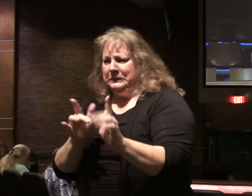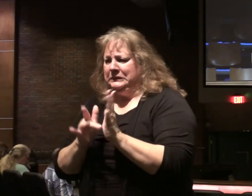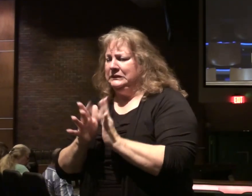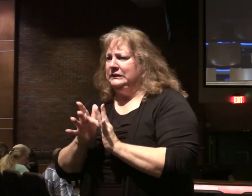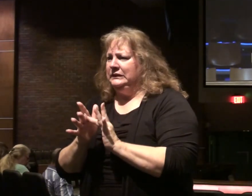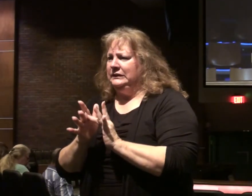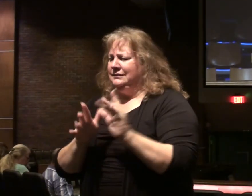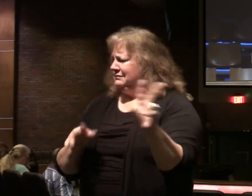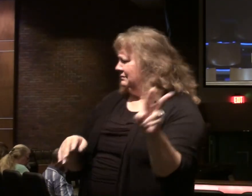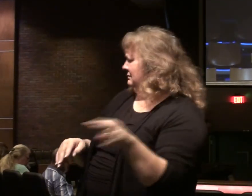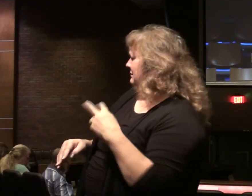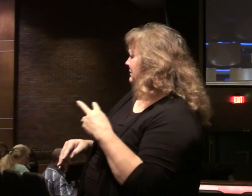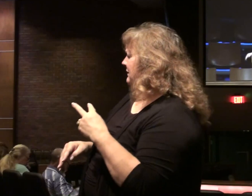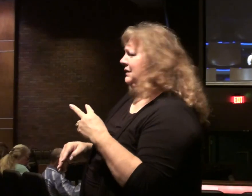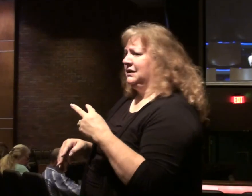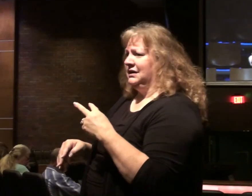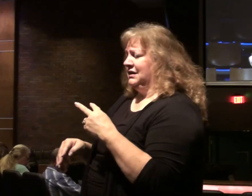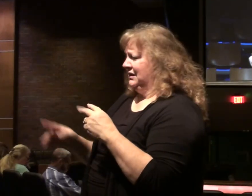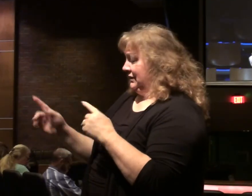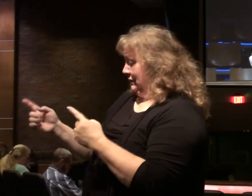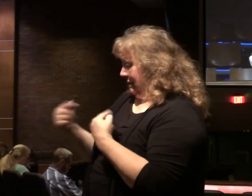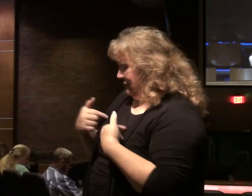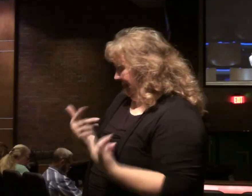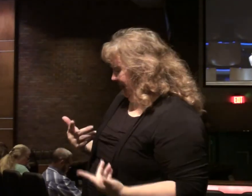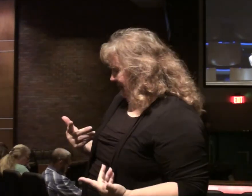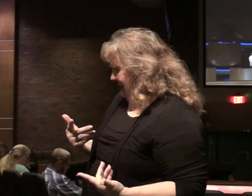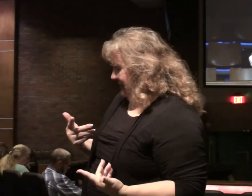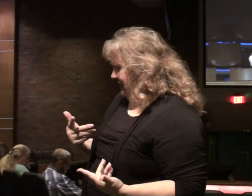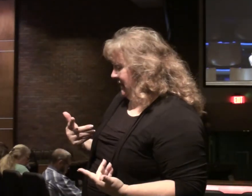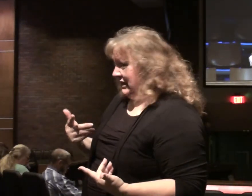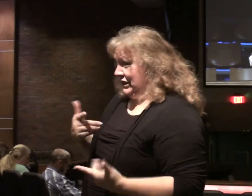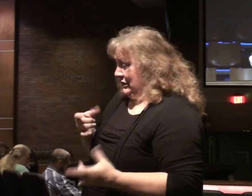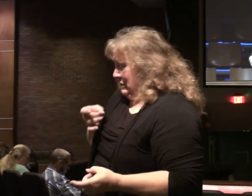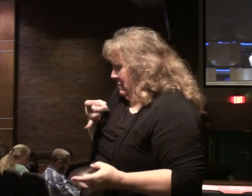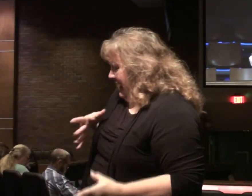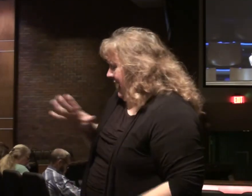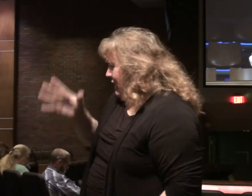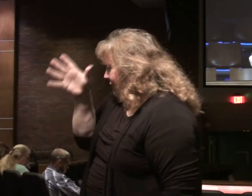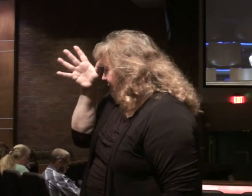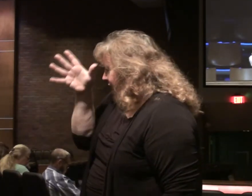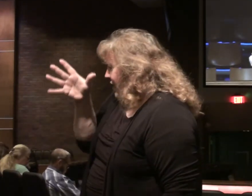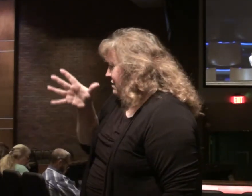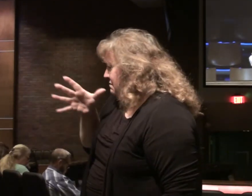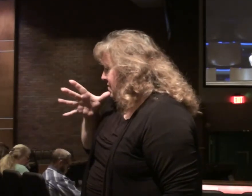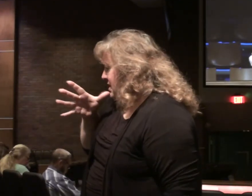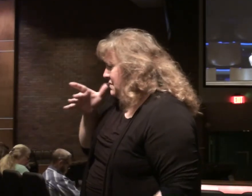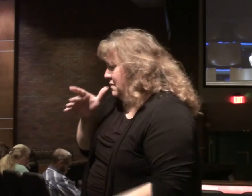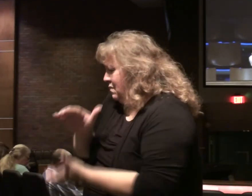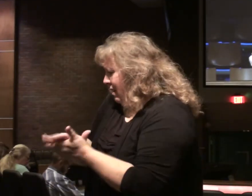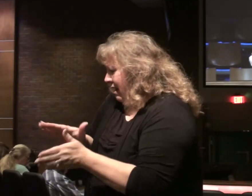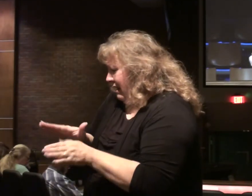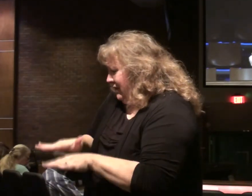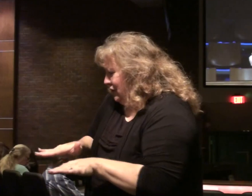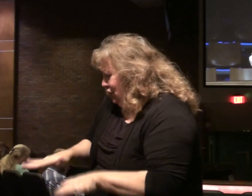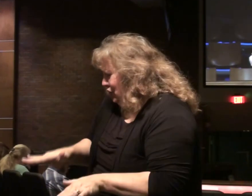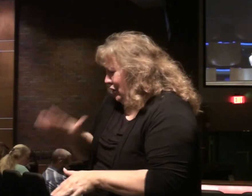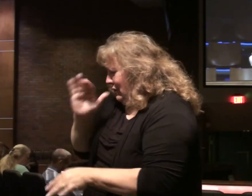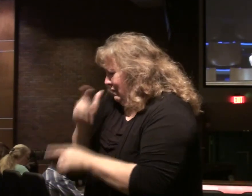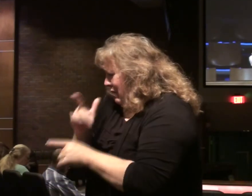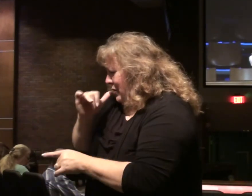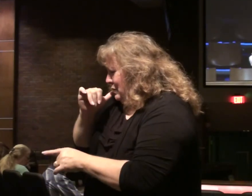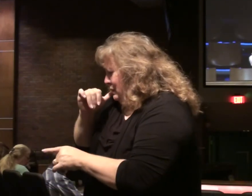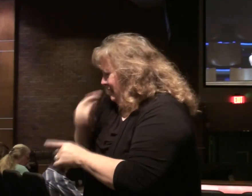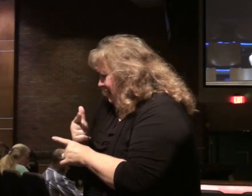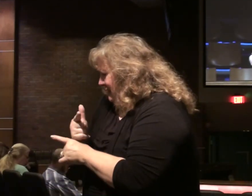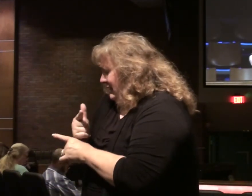turned and said to them, If anyone comes to Me and does not hate his own father and mother and wife and children and brothers and